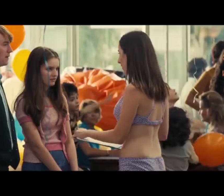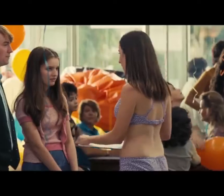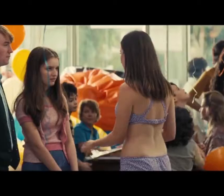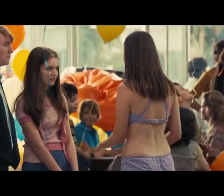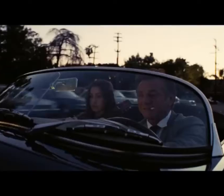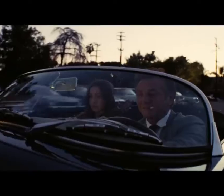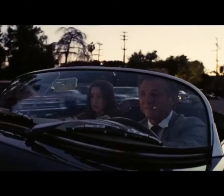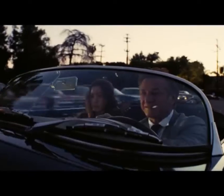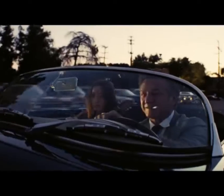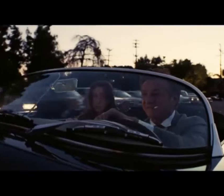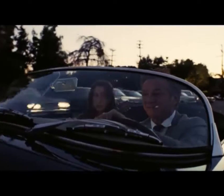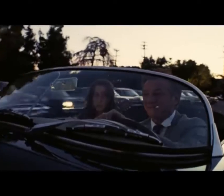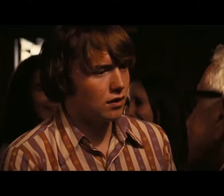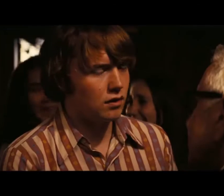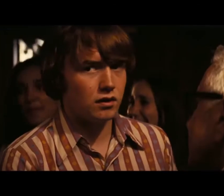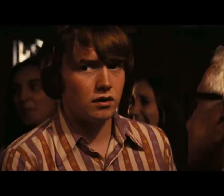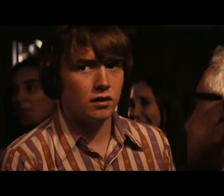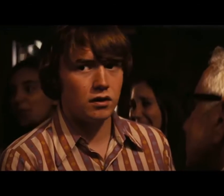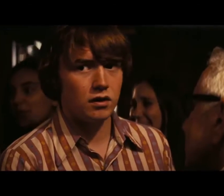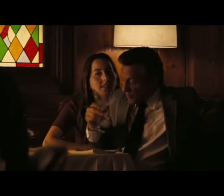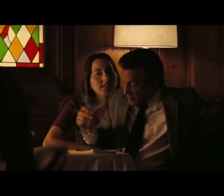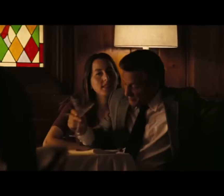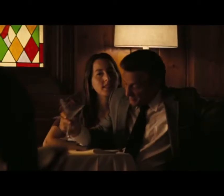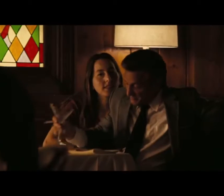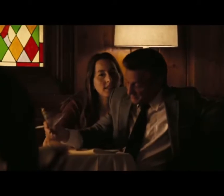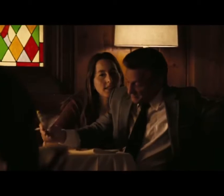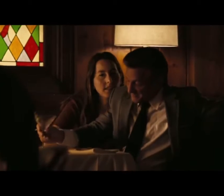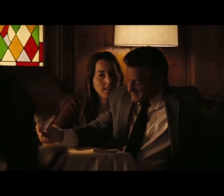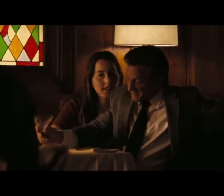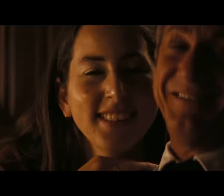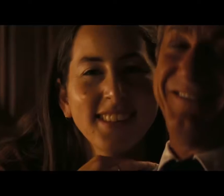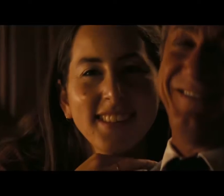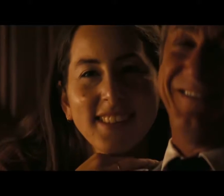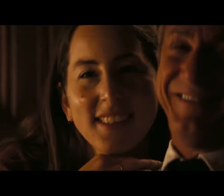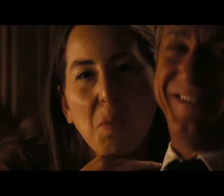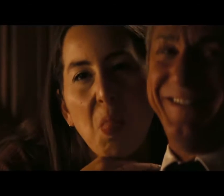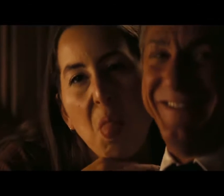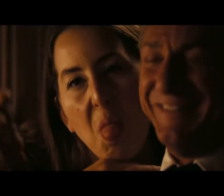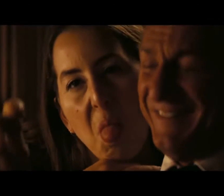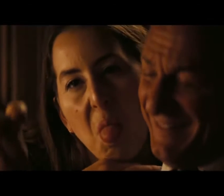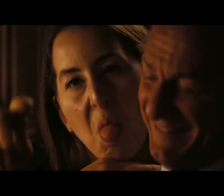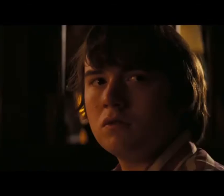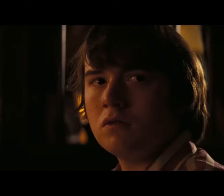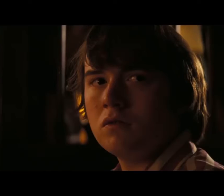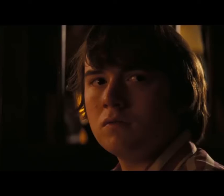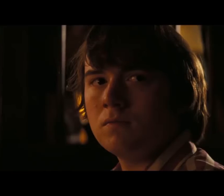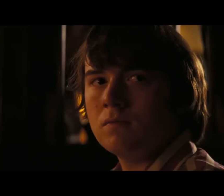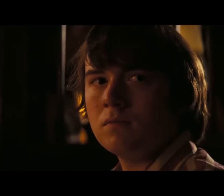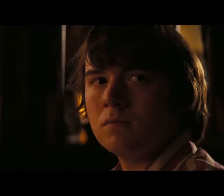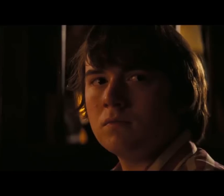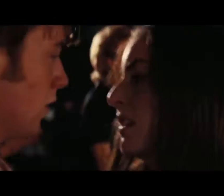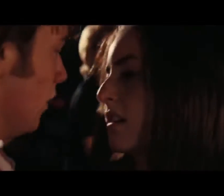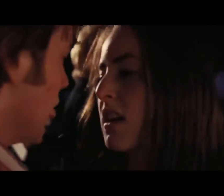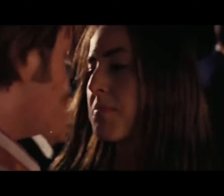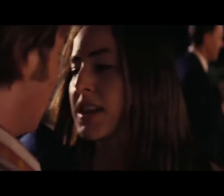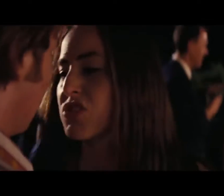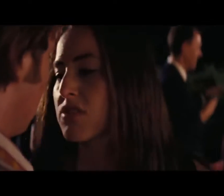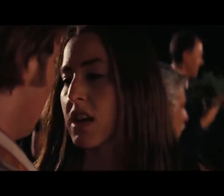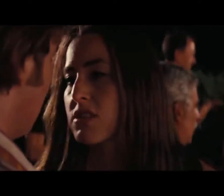Hoffman Who falls for an older girl named Alana, played by Alana Heim The two are not the best match for each other And are